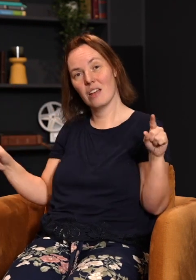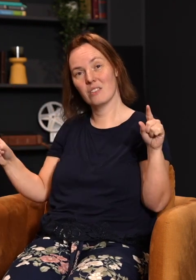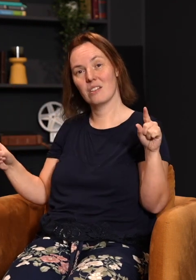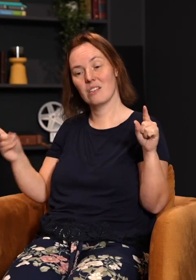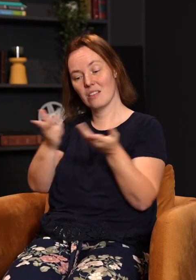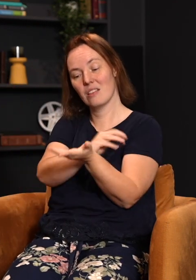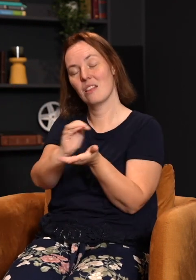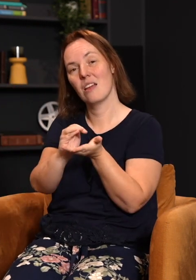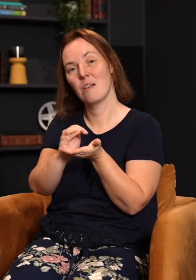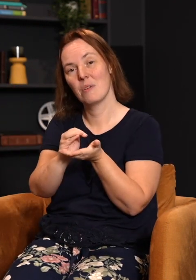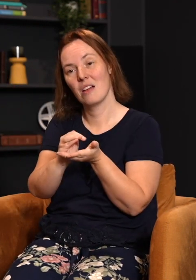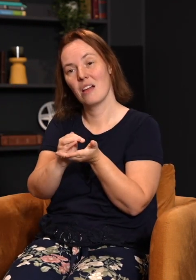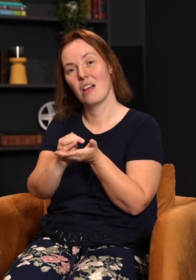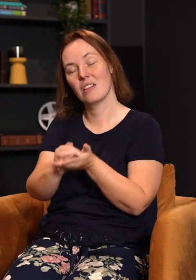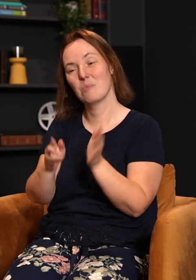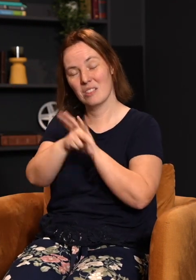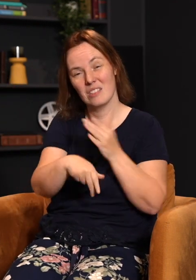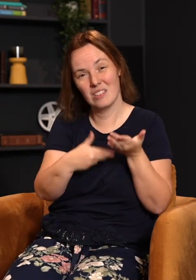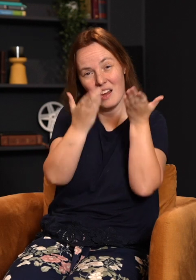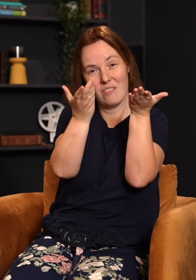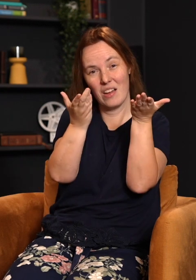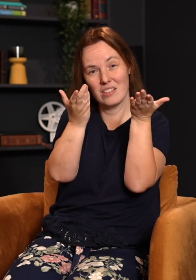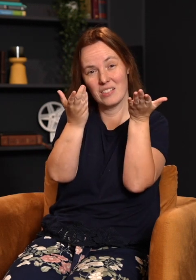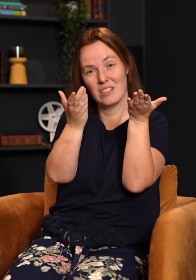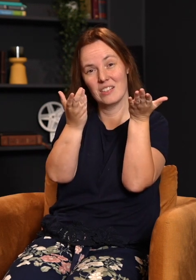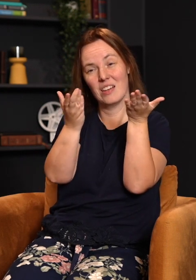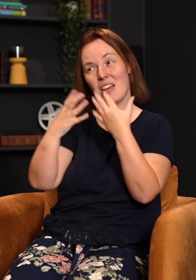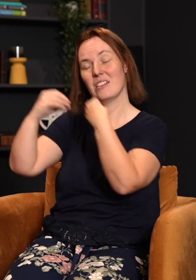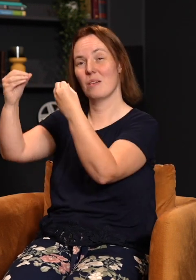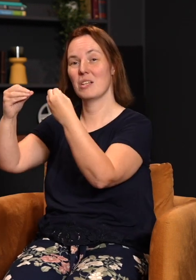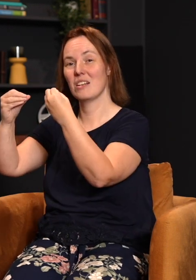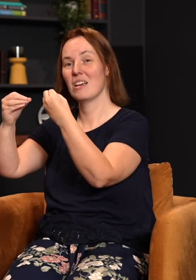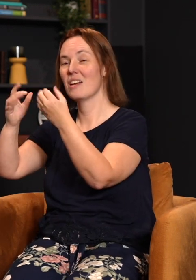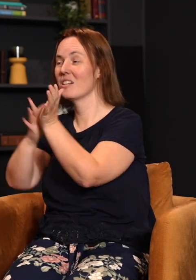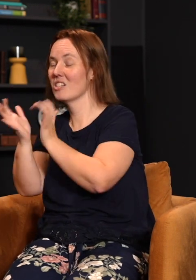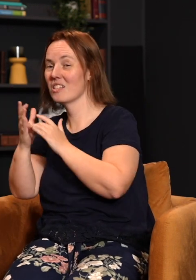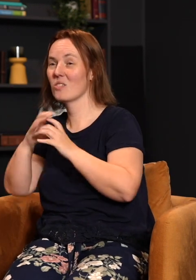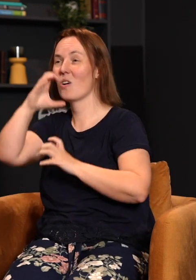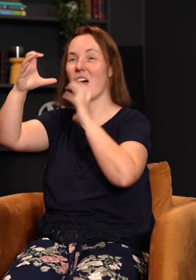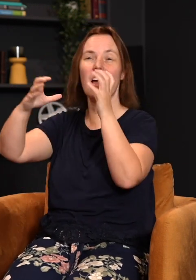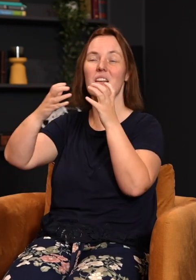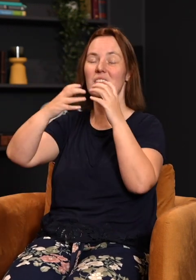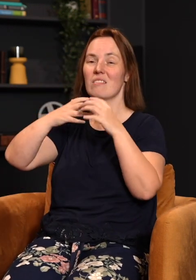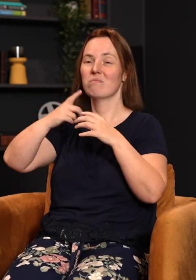that the lamb has been sacrificed and accepted, what is Jesus crying in a loud voice? It is